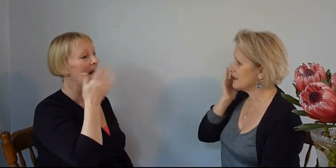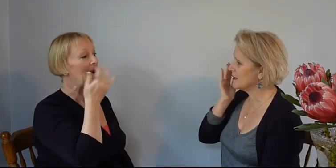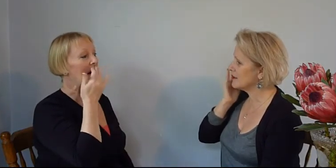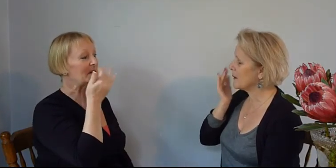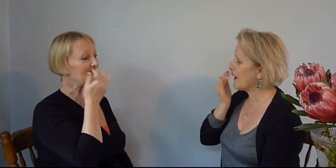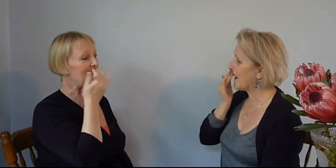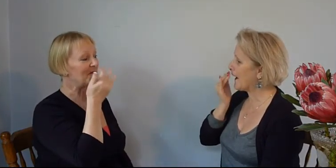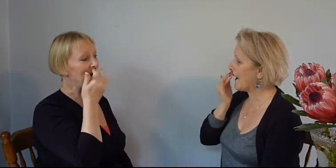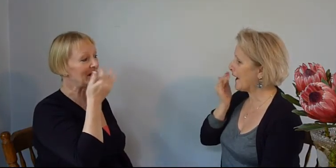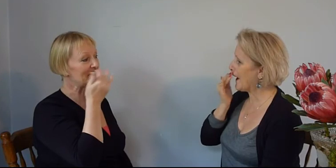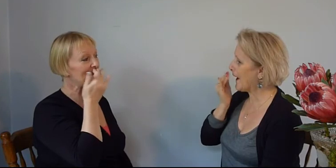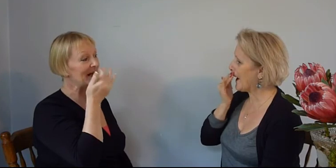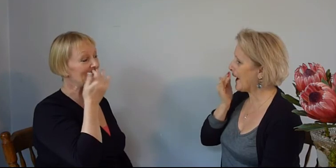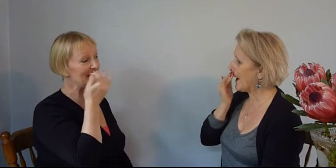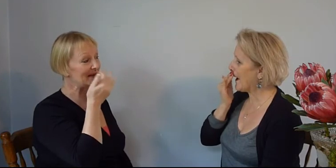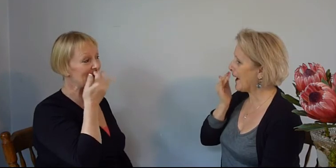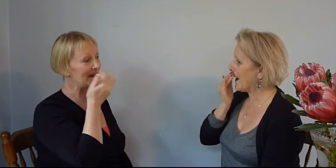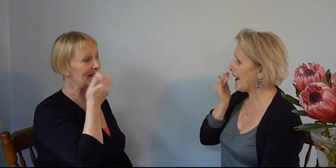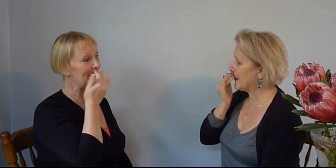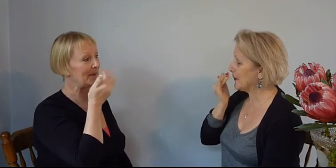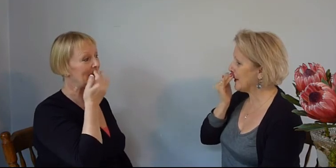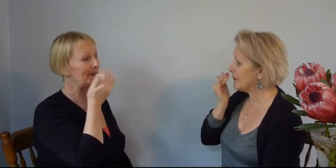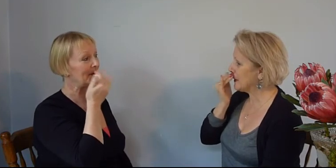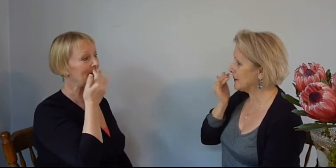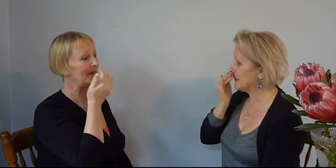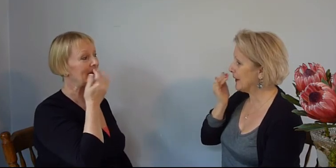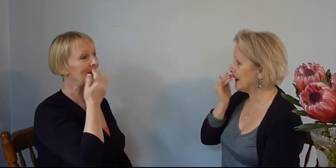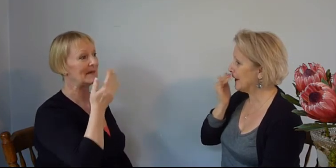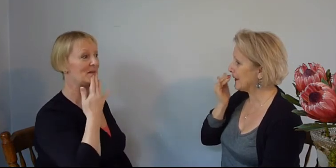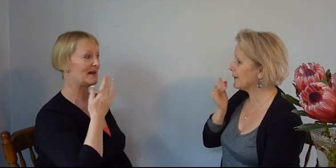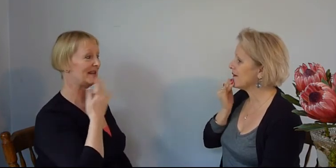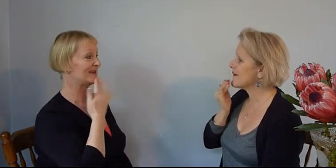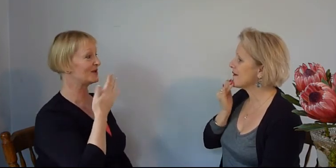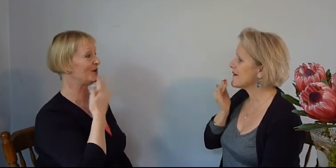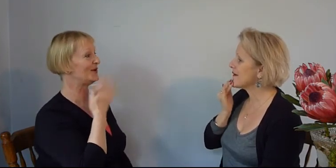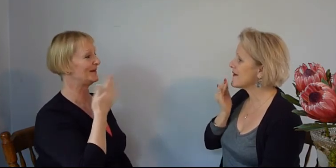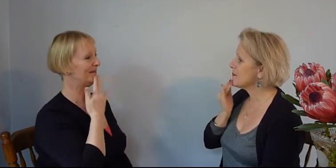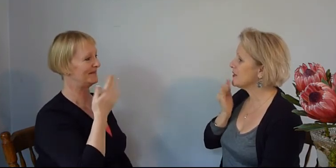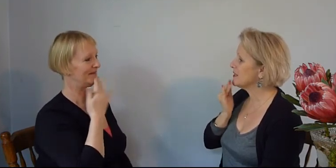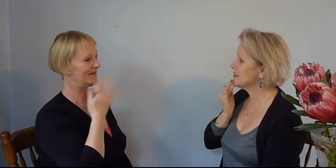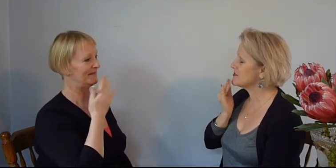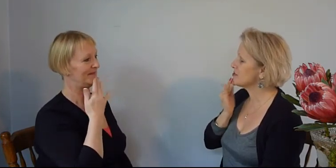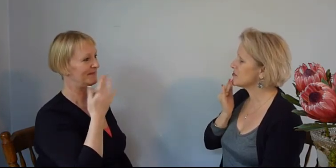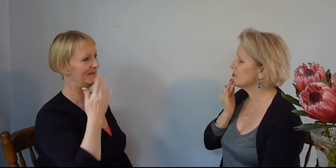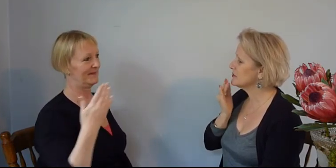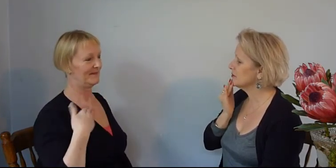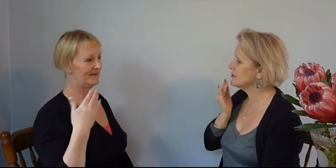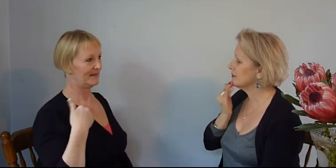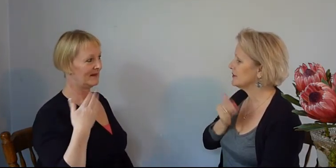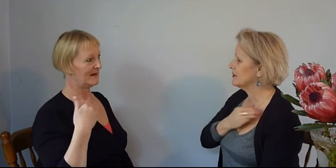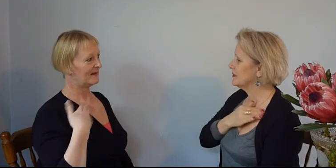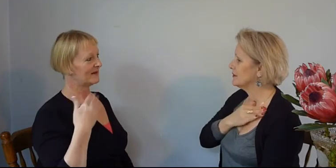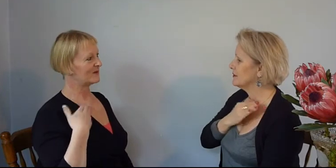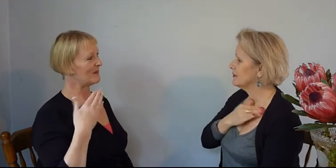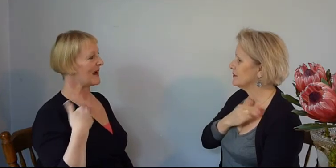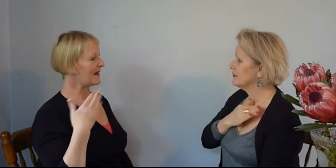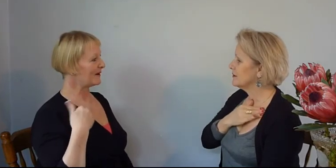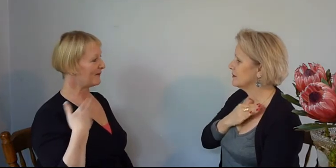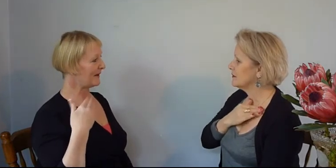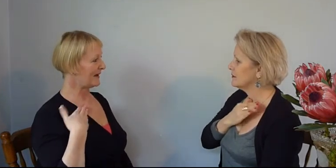I do have peace in my knees. I do have peace in my knees. My knees are strong. My knees are strong. This remaining fear